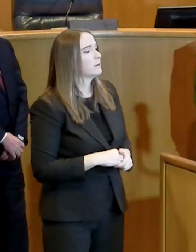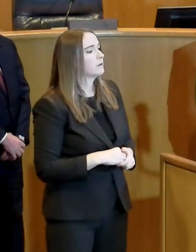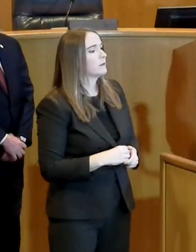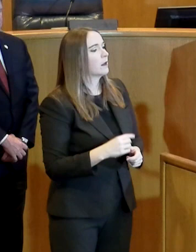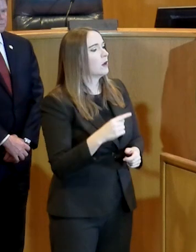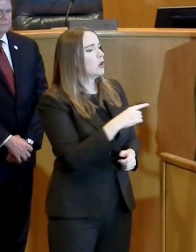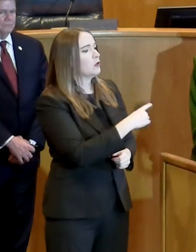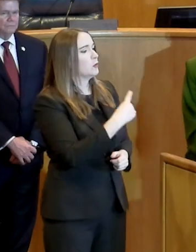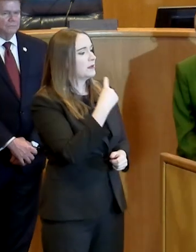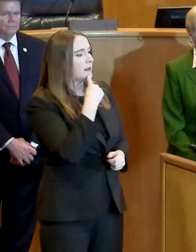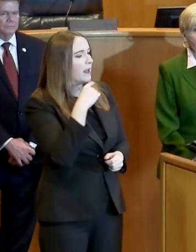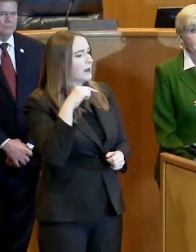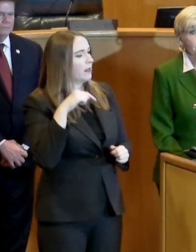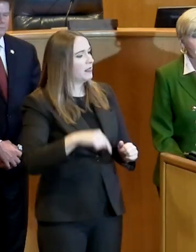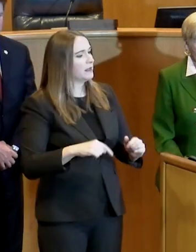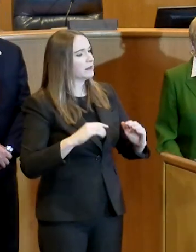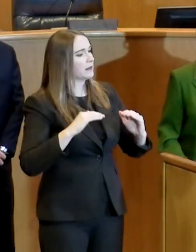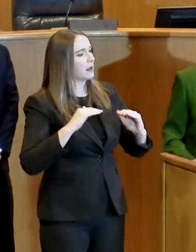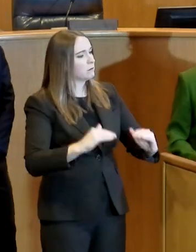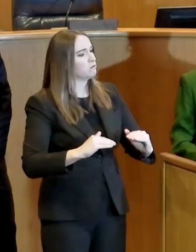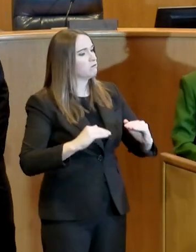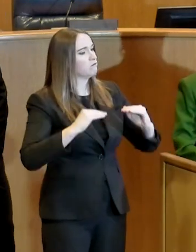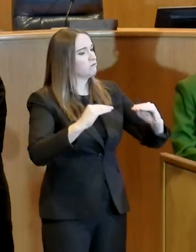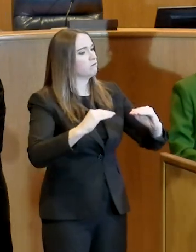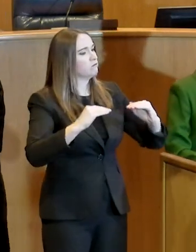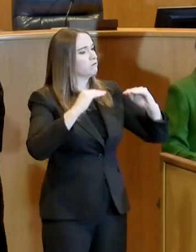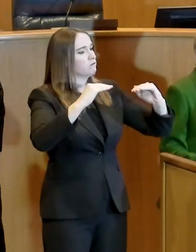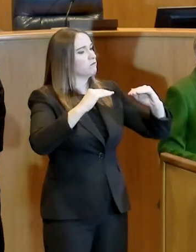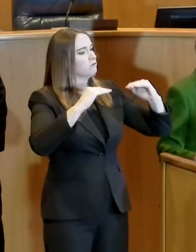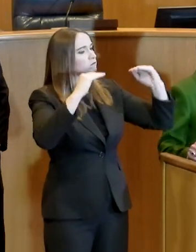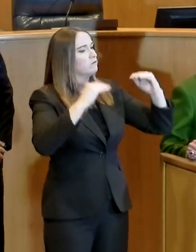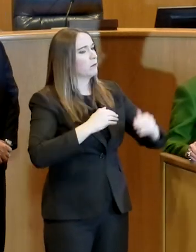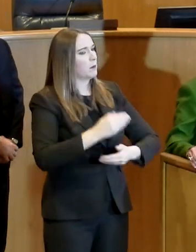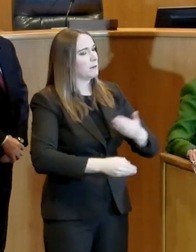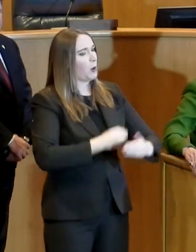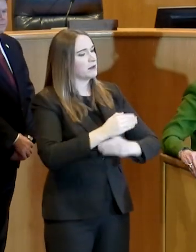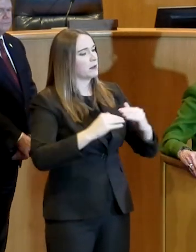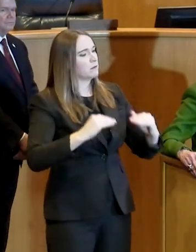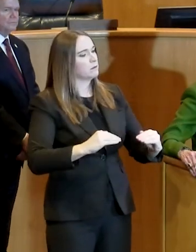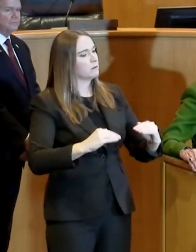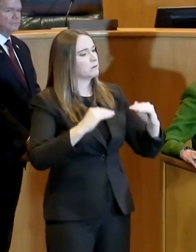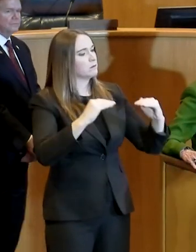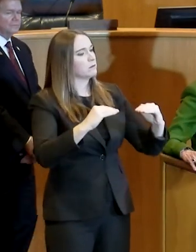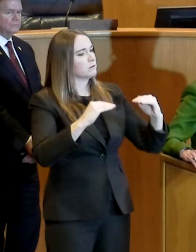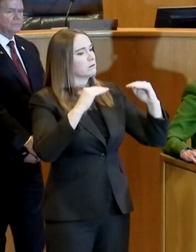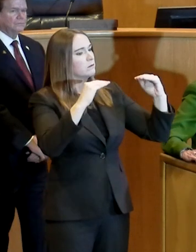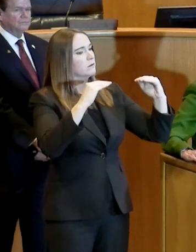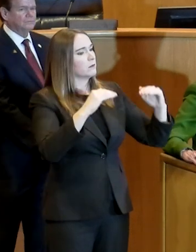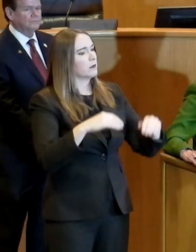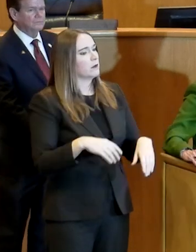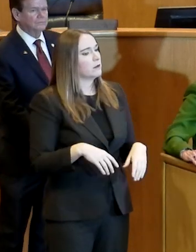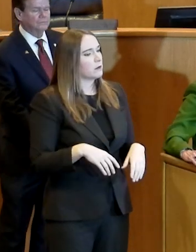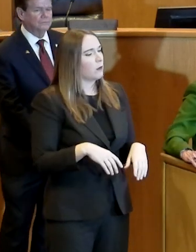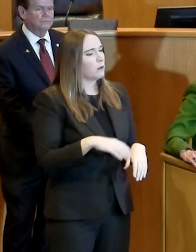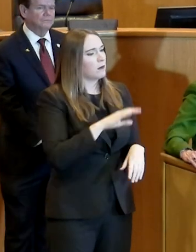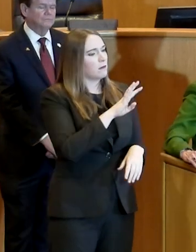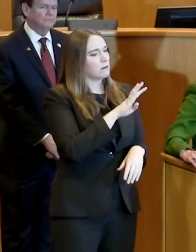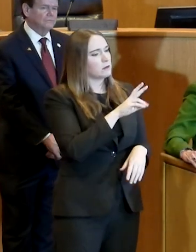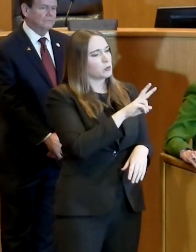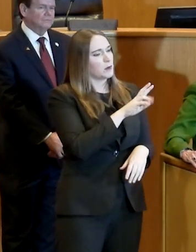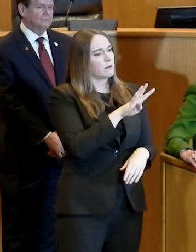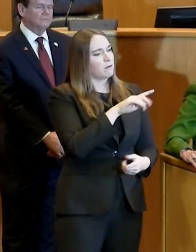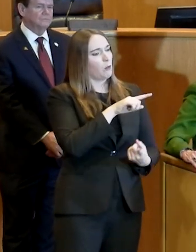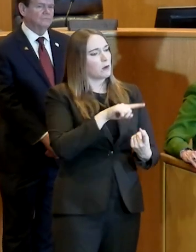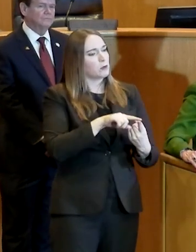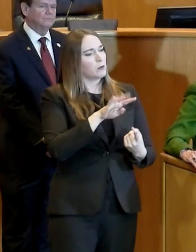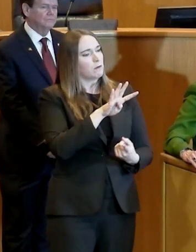sort of a stair-step approach to this point. We're pushing things in place. We've identified kind of 48, 24 hours and we've made our